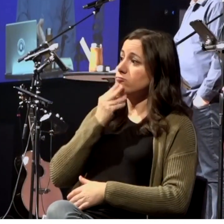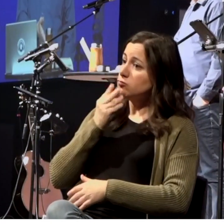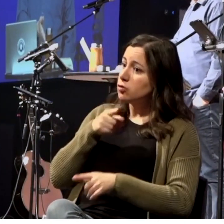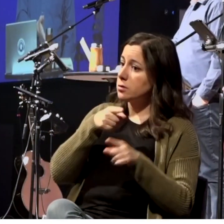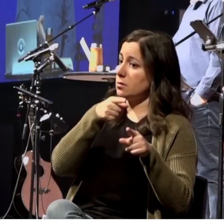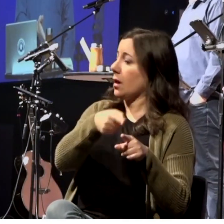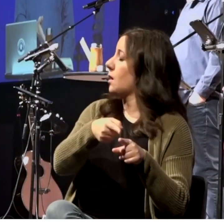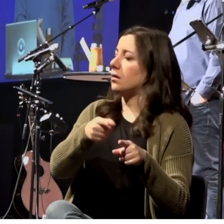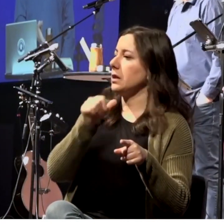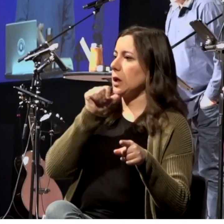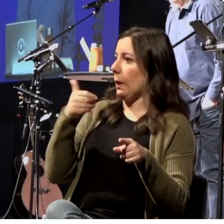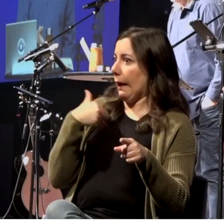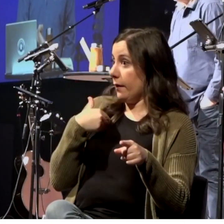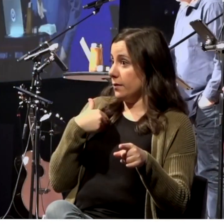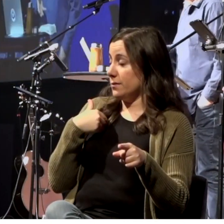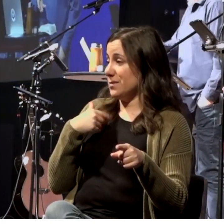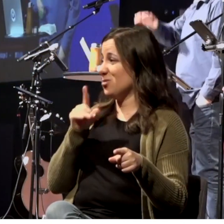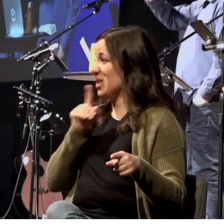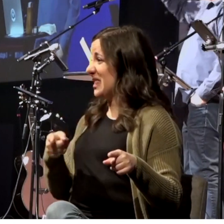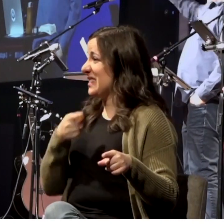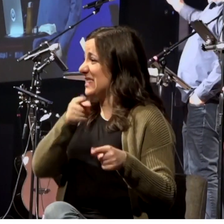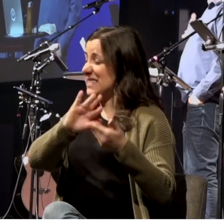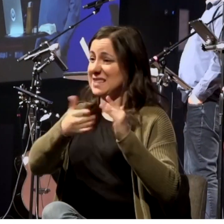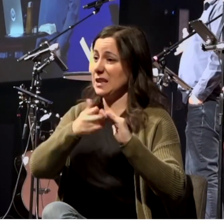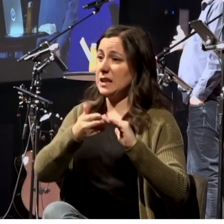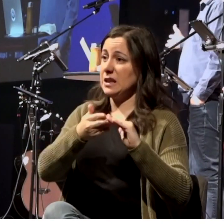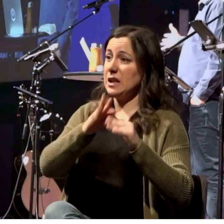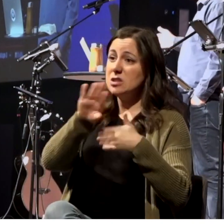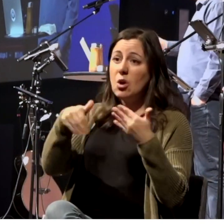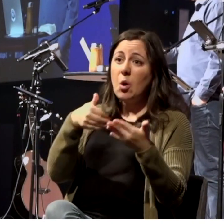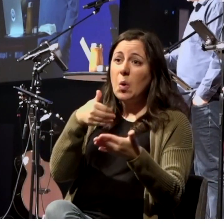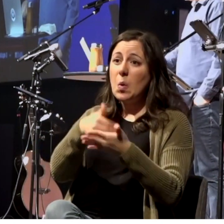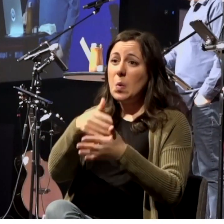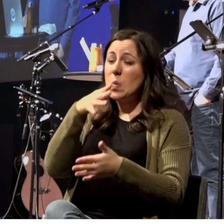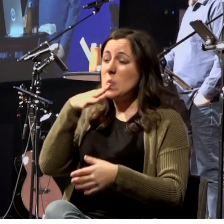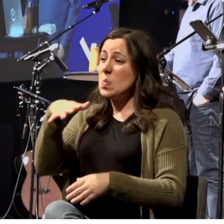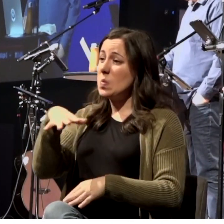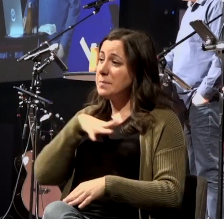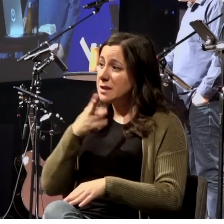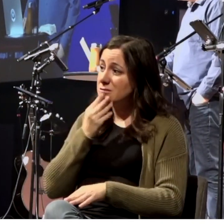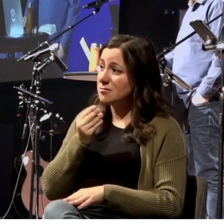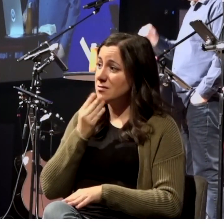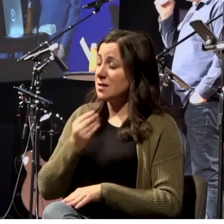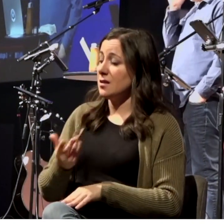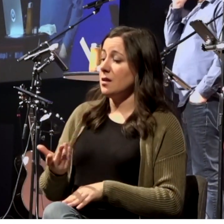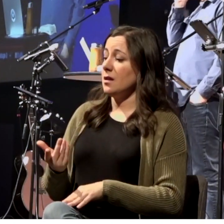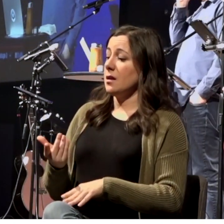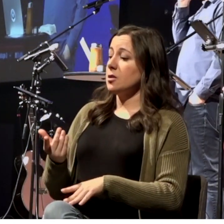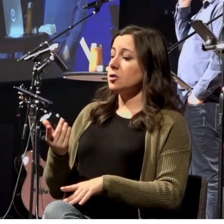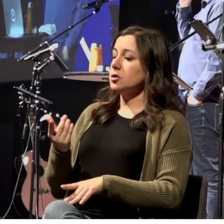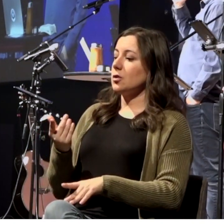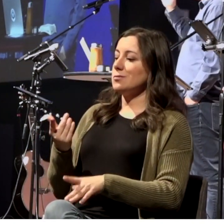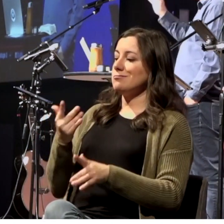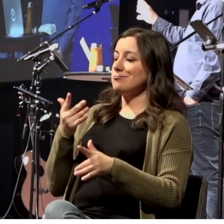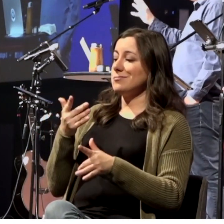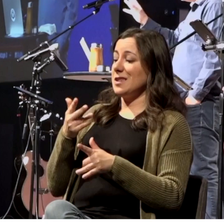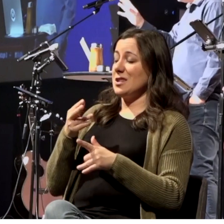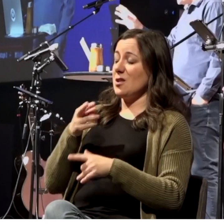they don't have any men, right? It's all women. And unfortunately, the attitude of the rabbis in this